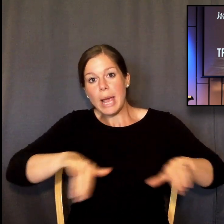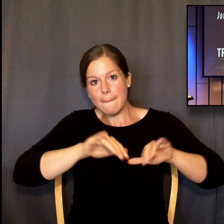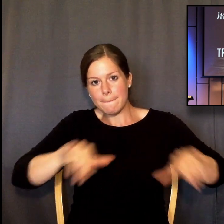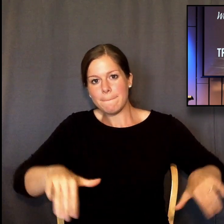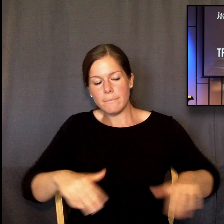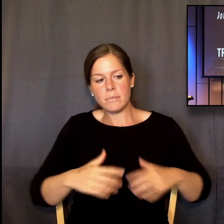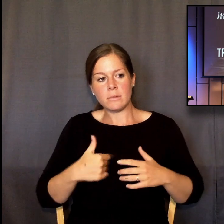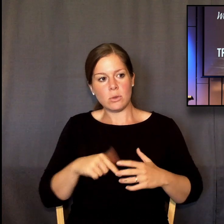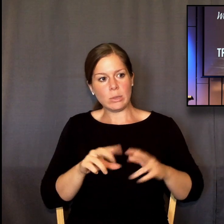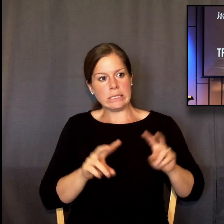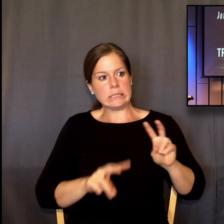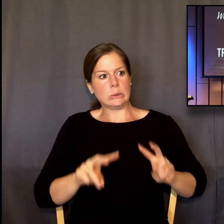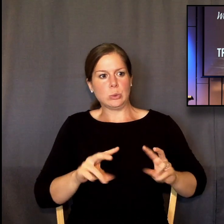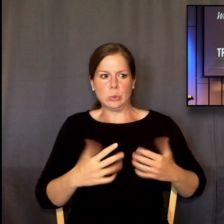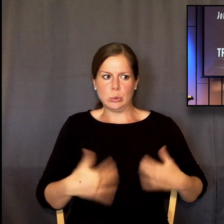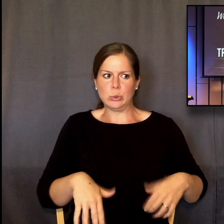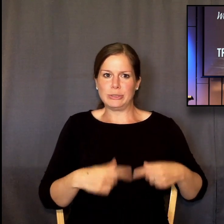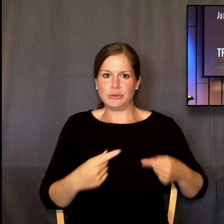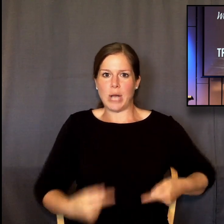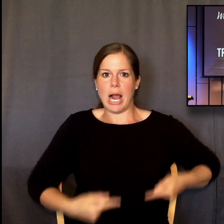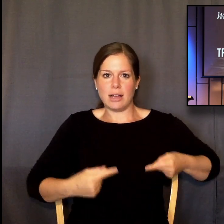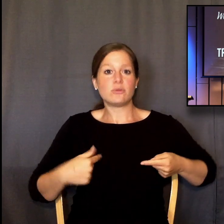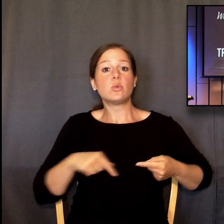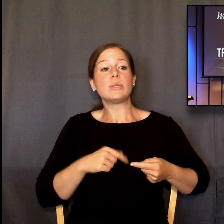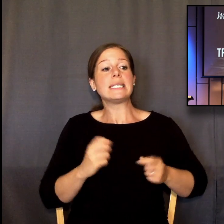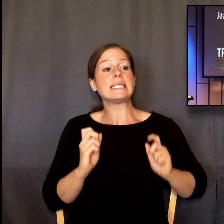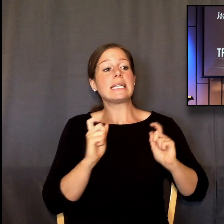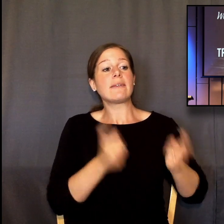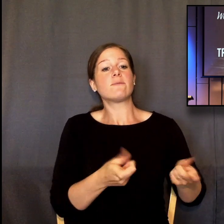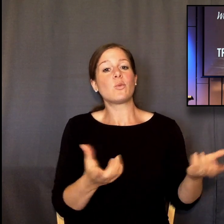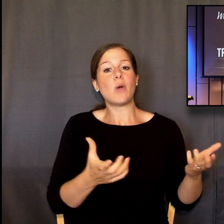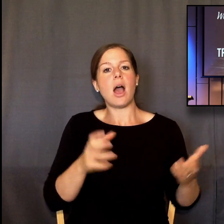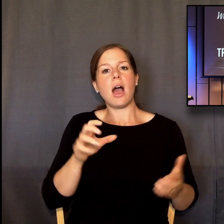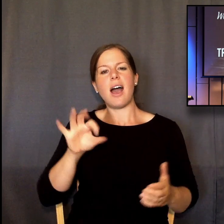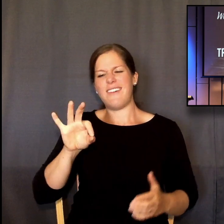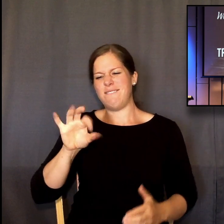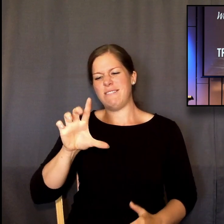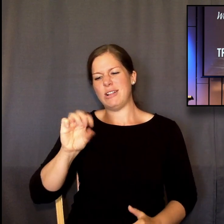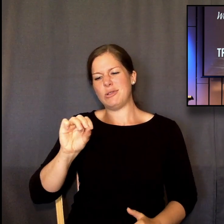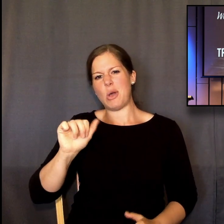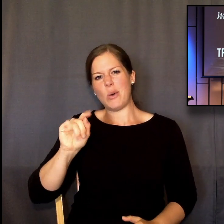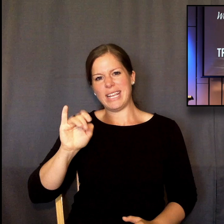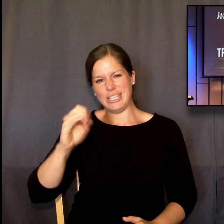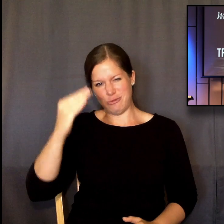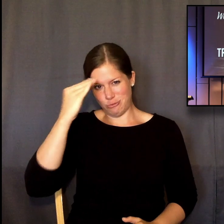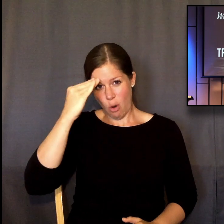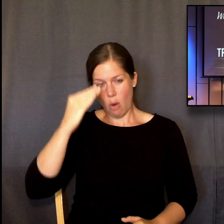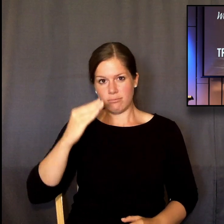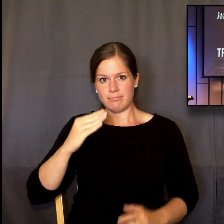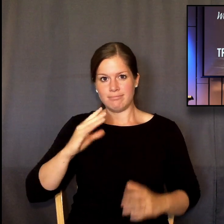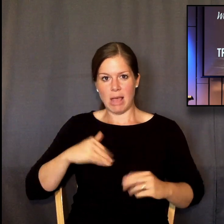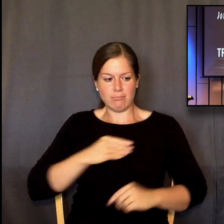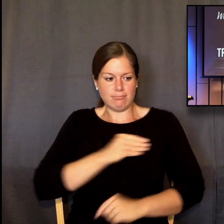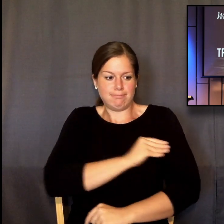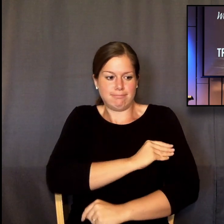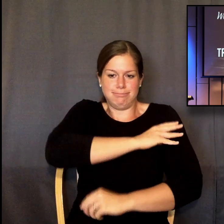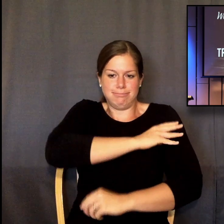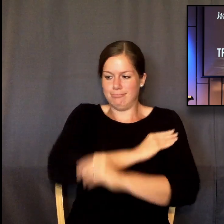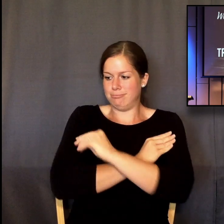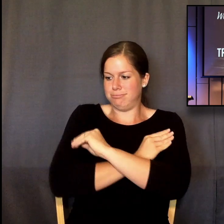We did this with my daughter Ava too. We put on this, this harness thing that goes over their arms and straps around their waist, and it forced